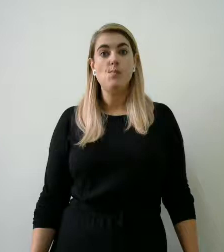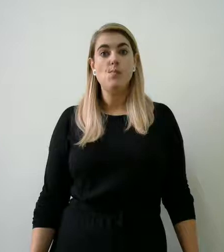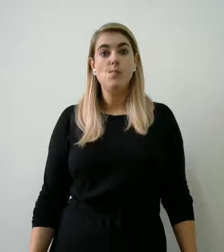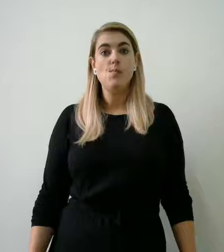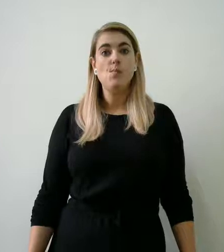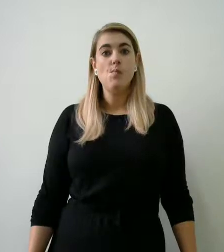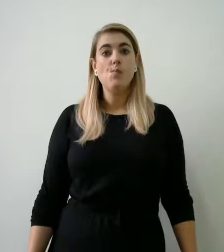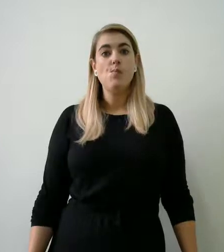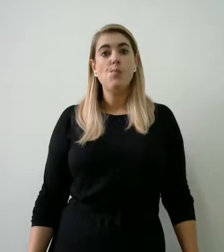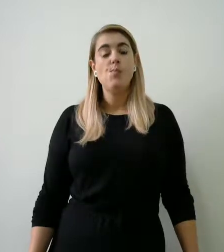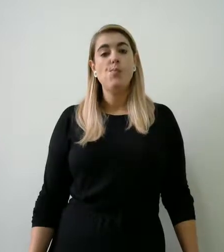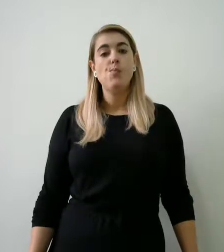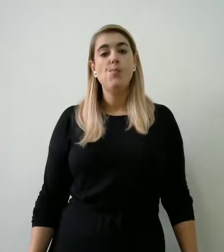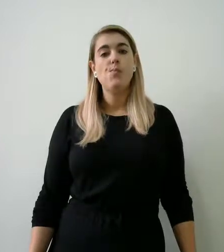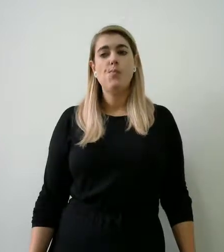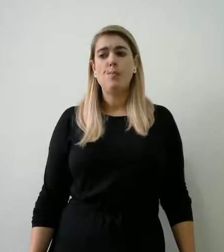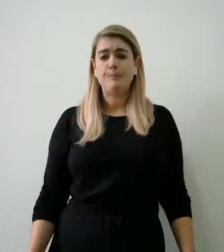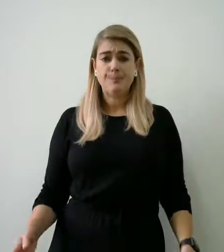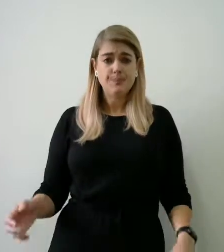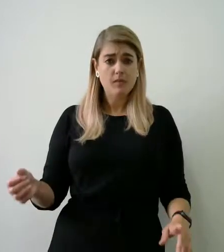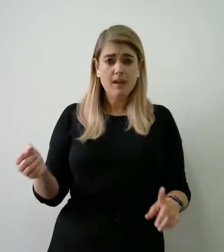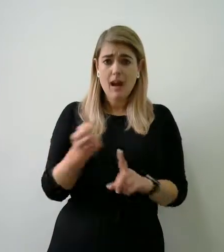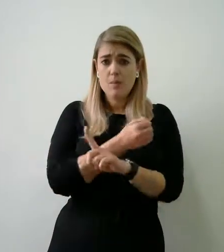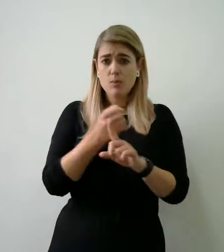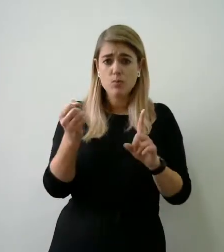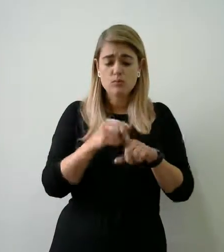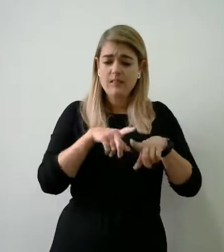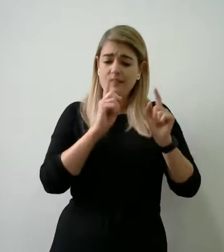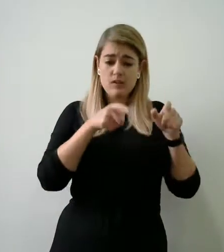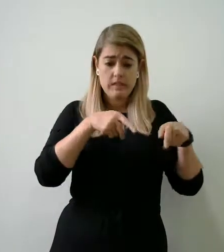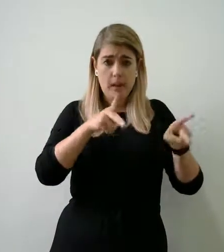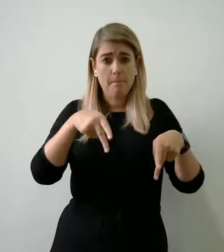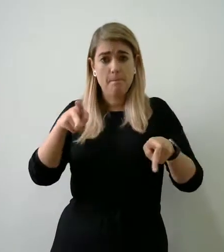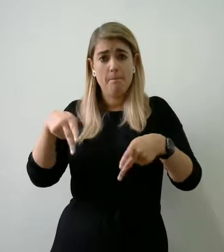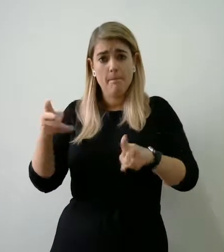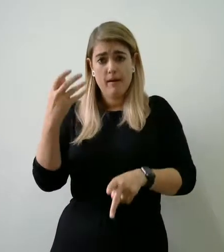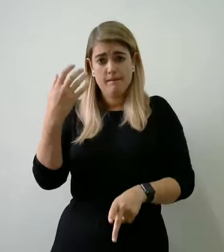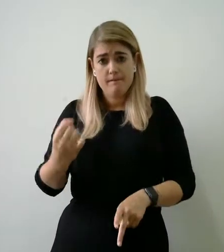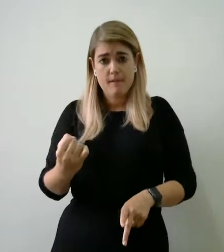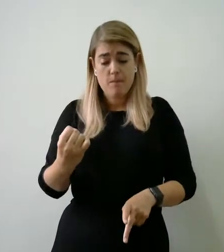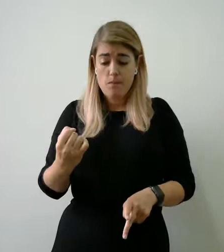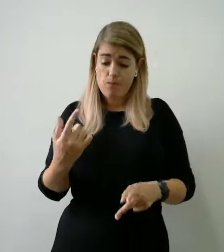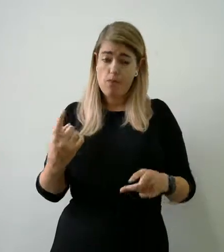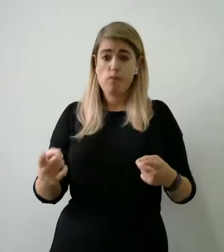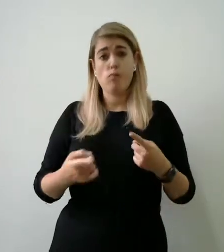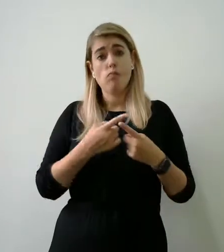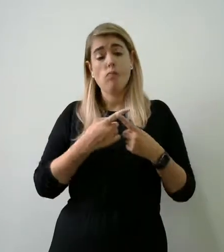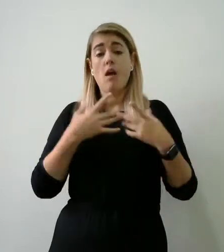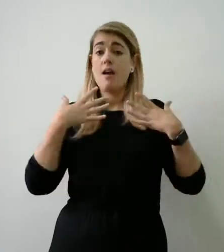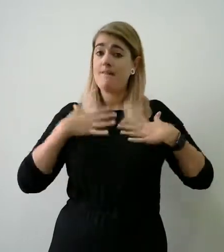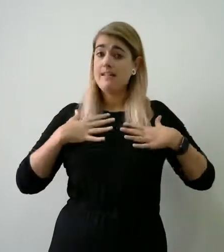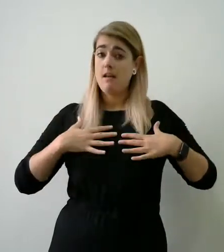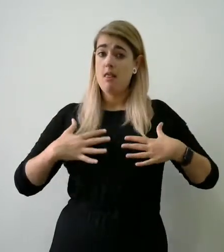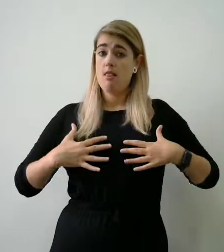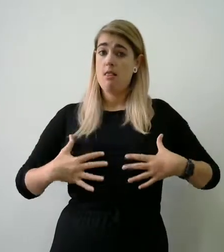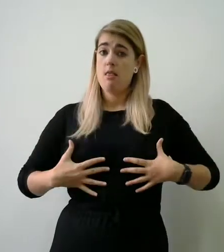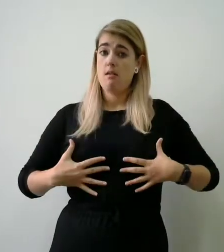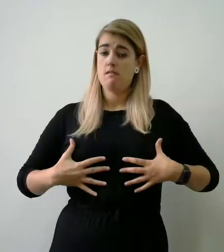Types of abuse Physical 1. Hitting